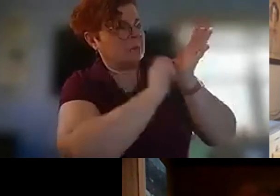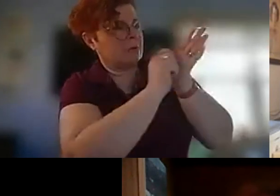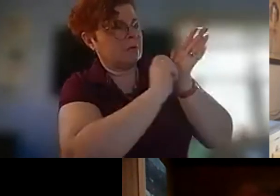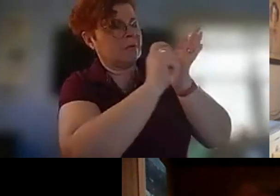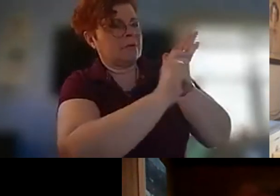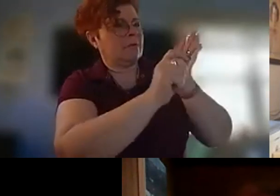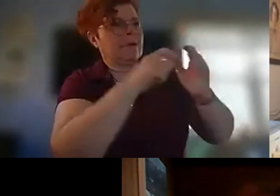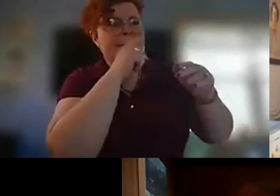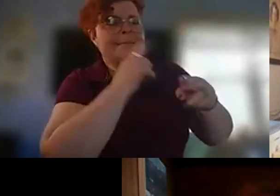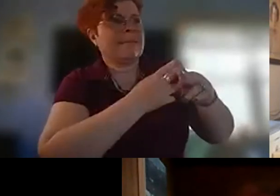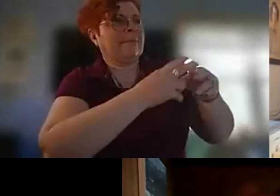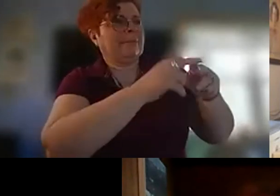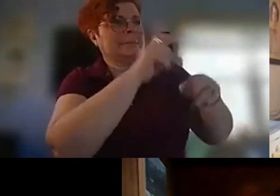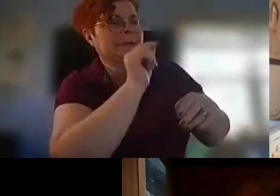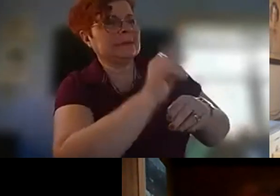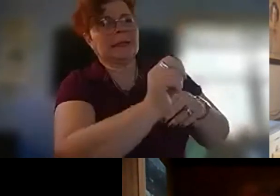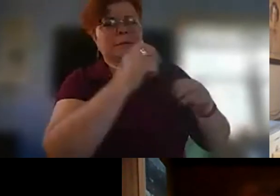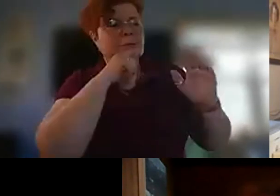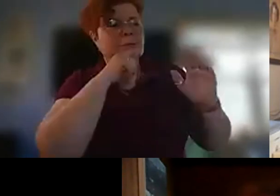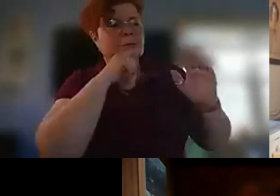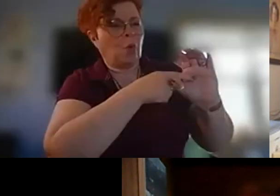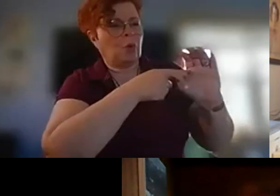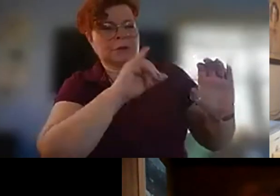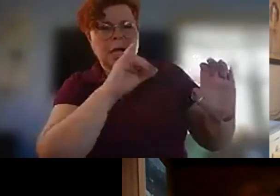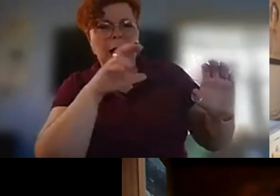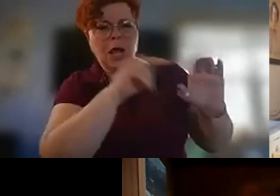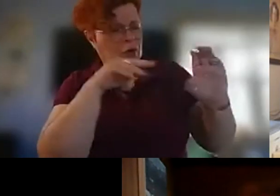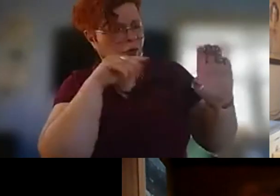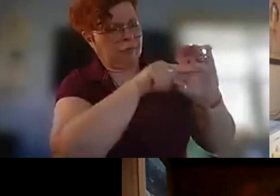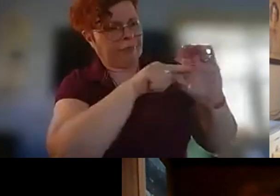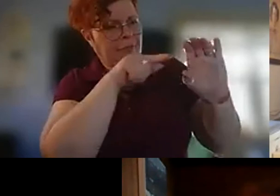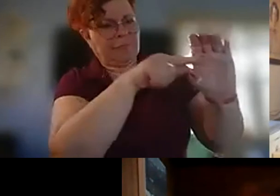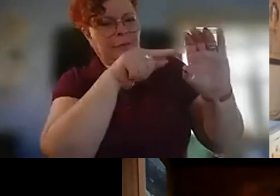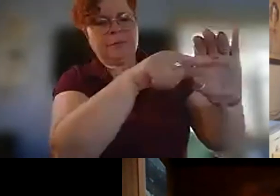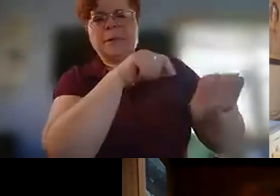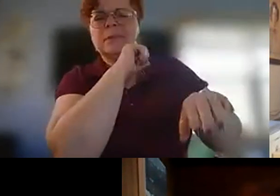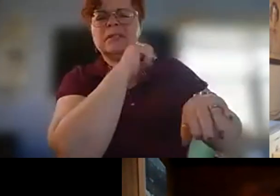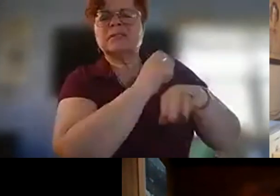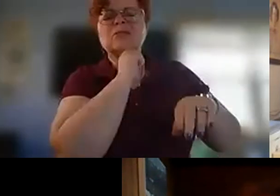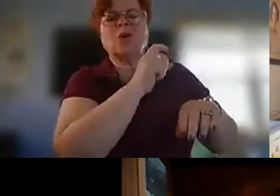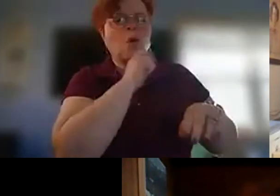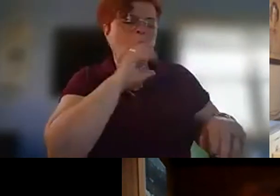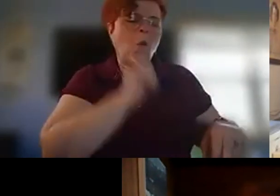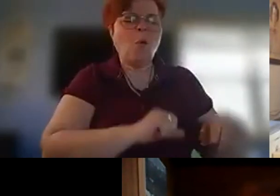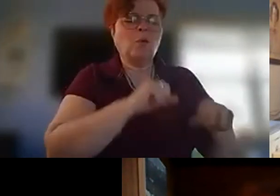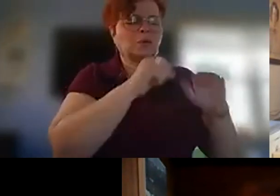iron pins and bolts set in stone old blaze scarred trees marking